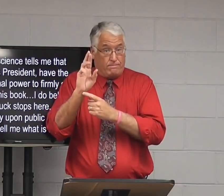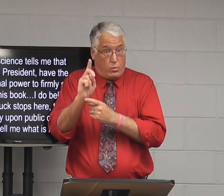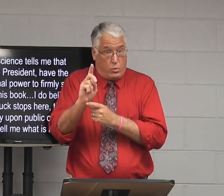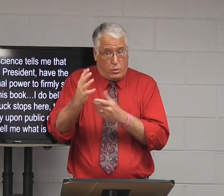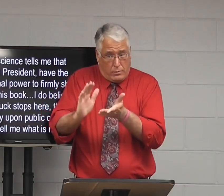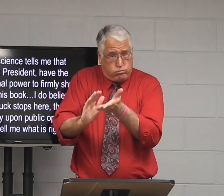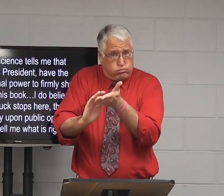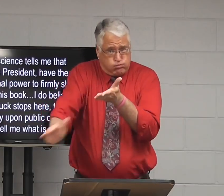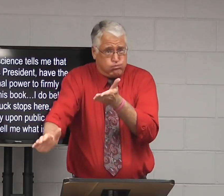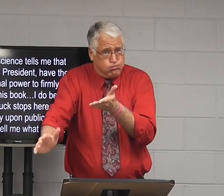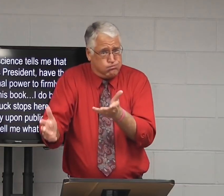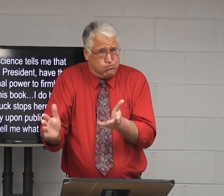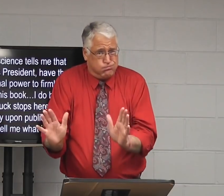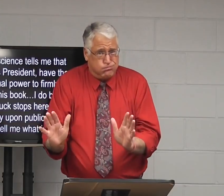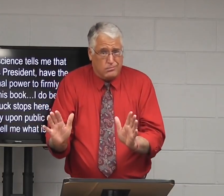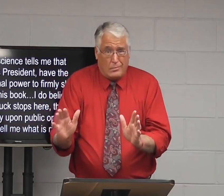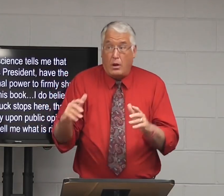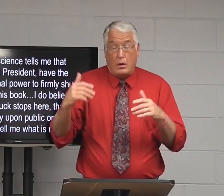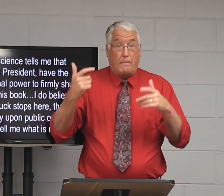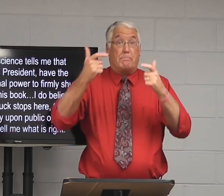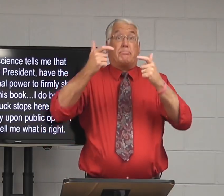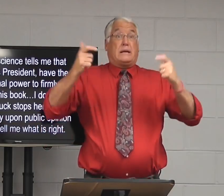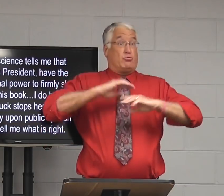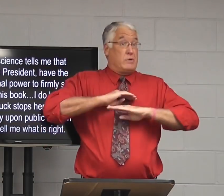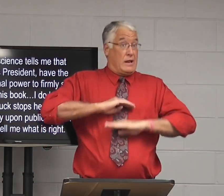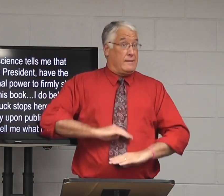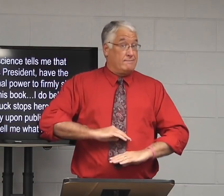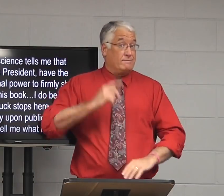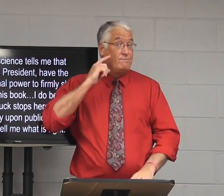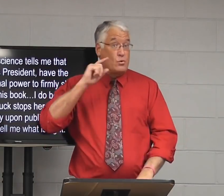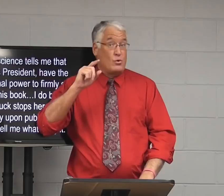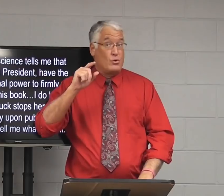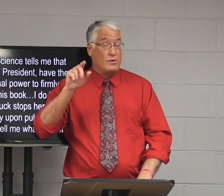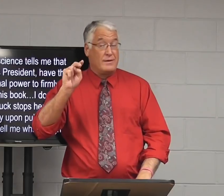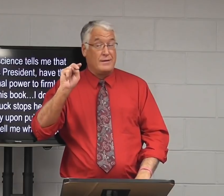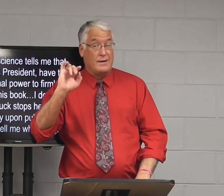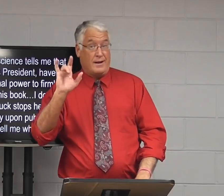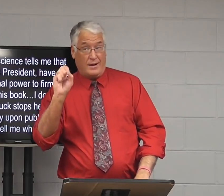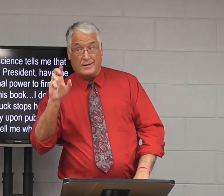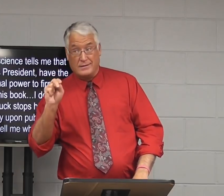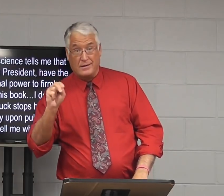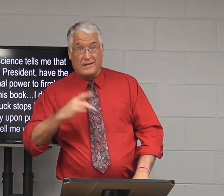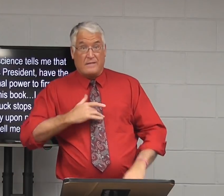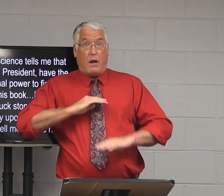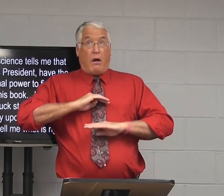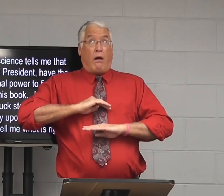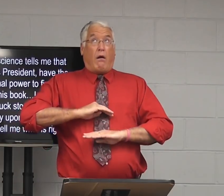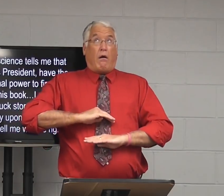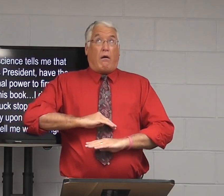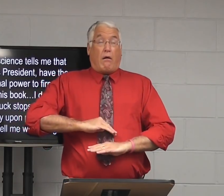Ford pardoned Nixon. And it was a big relief for Nixon himself.